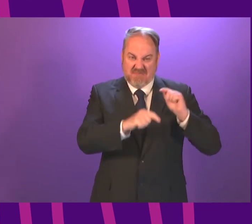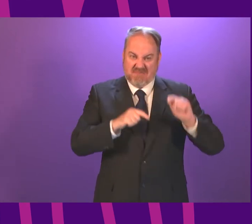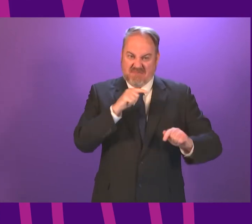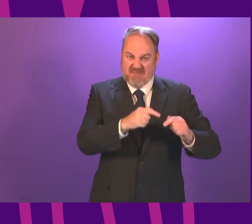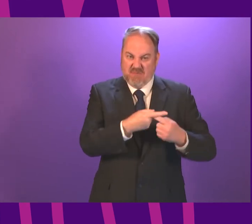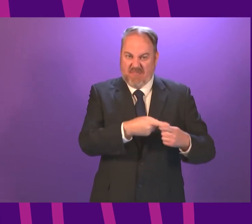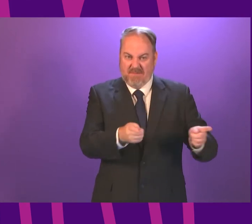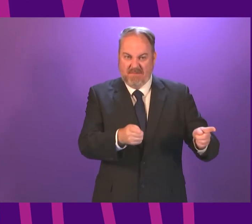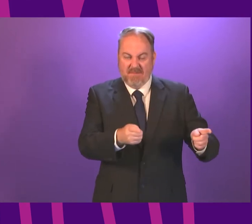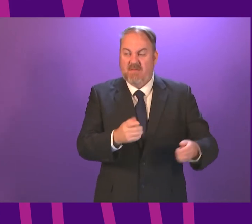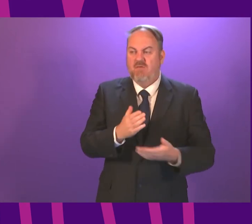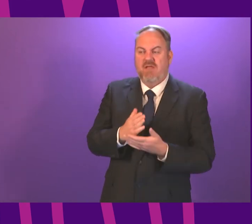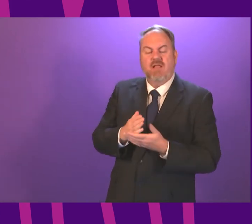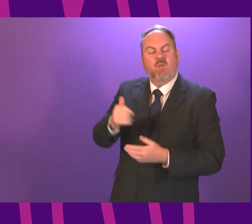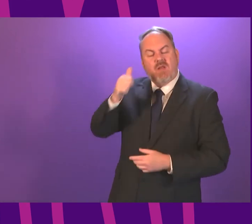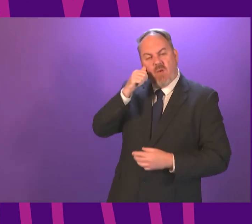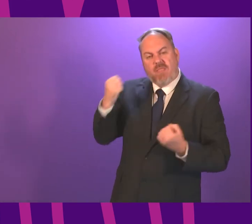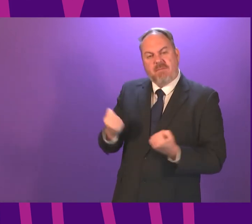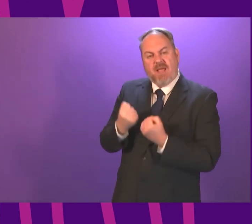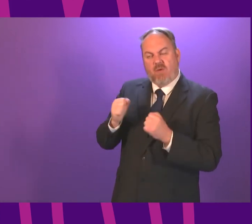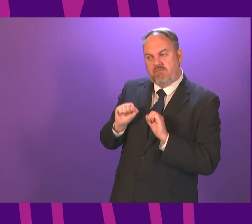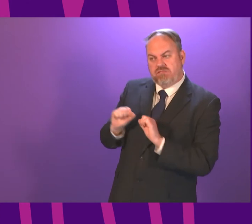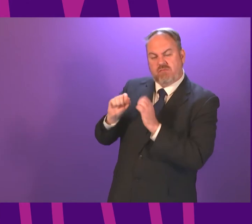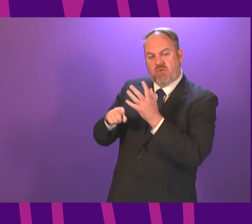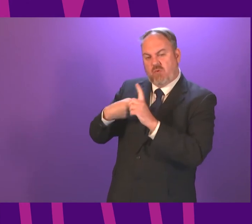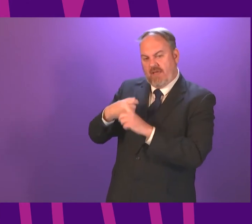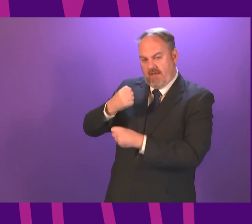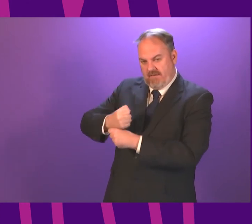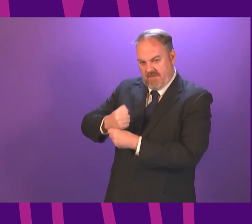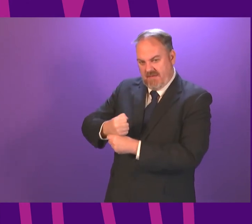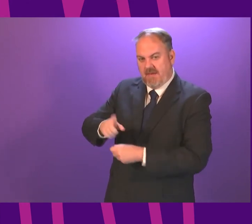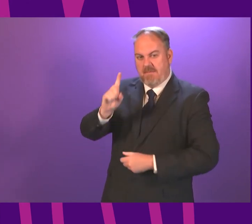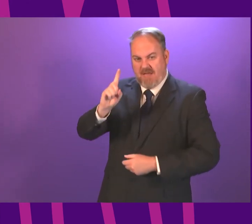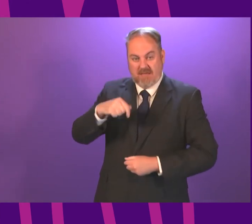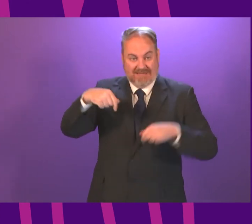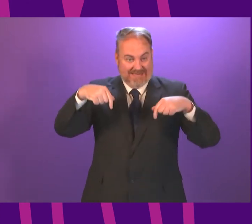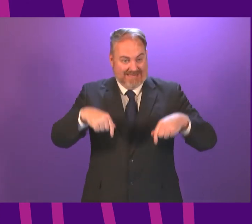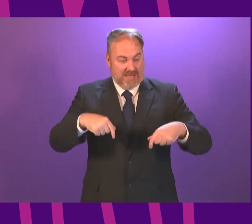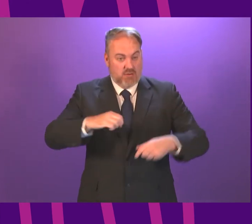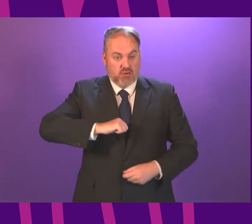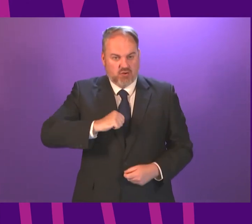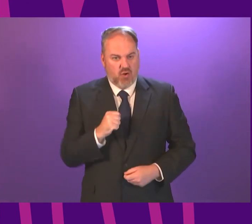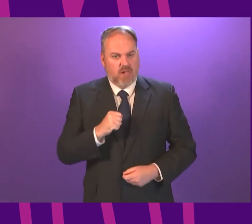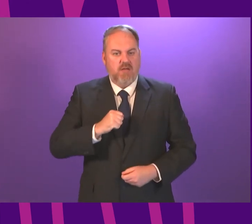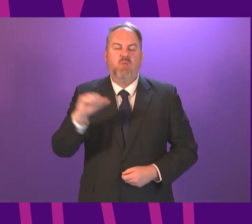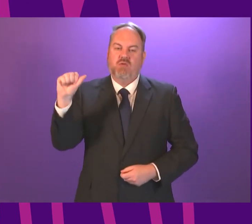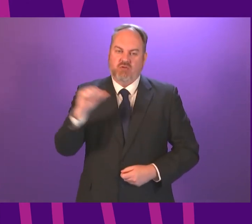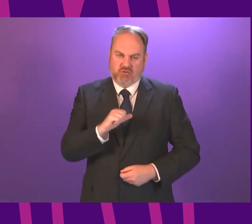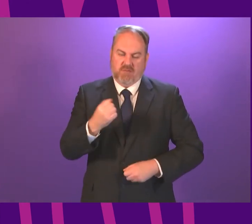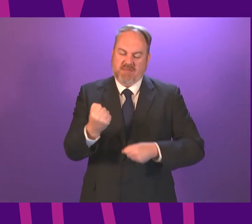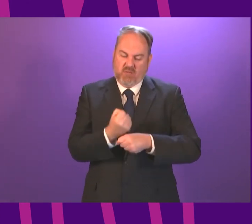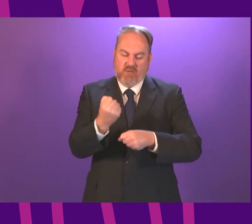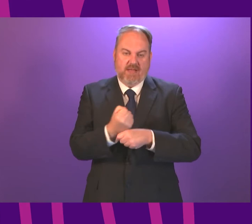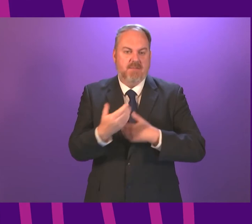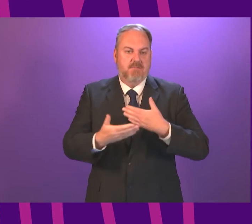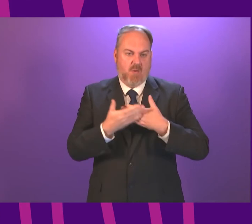to the UK government, but there is no doubt more that we can be doing here in Scotland. Is the First Minister